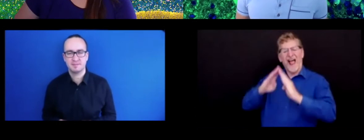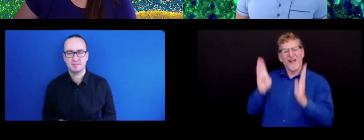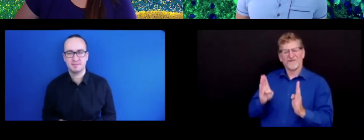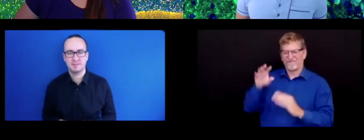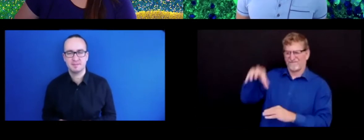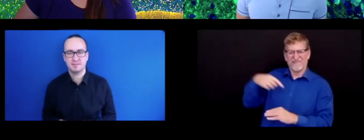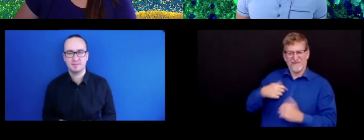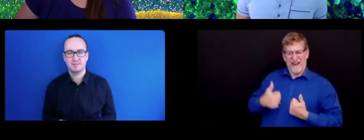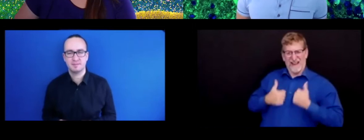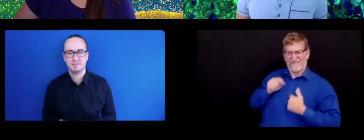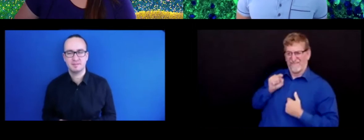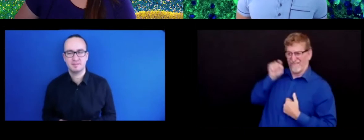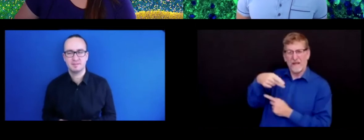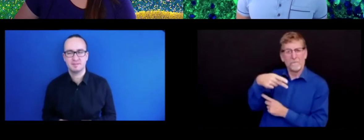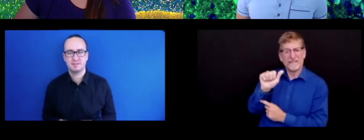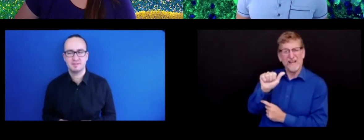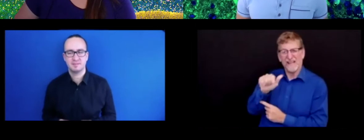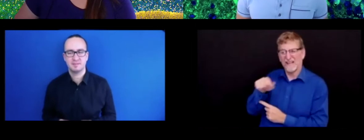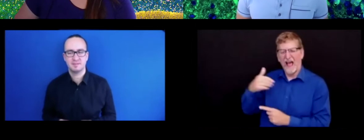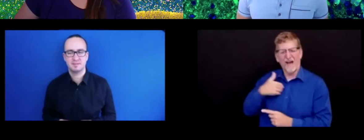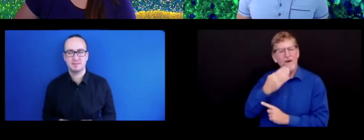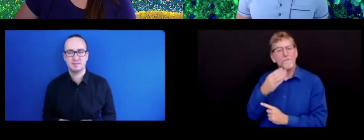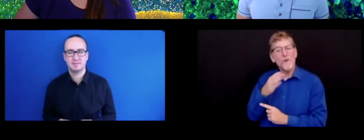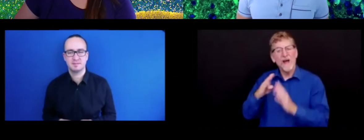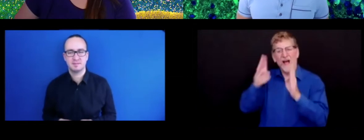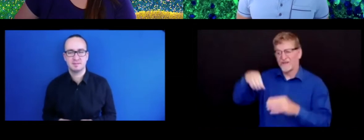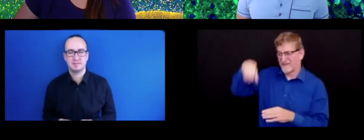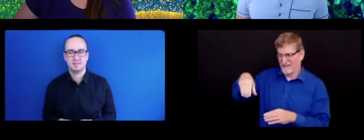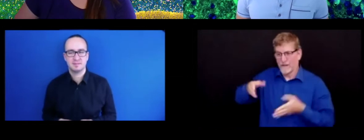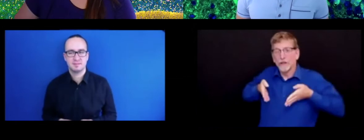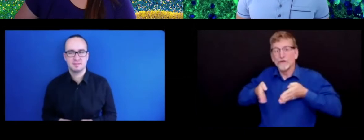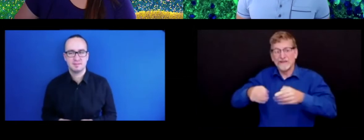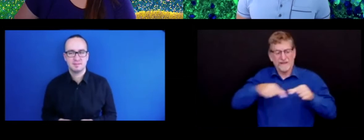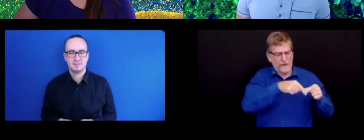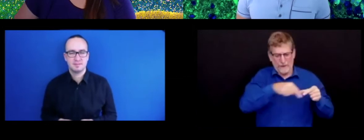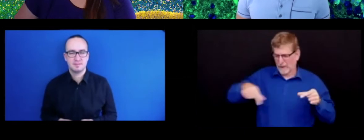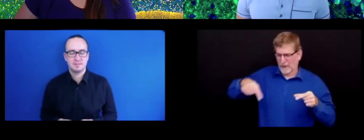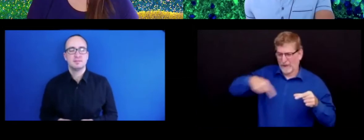I lived in, in Pennsylvania. And it was a big blue house at the end of the cul-de-sac.